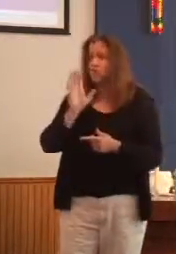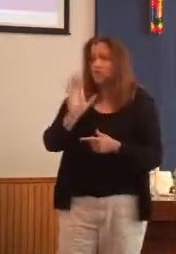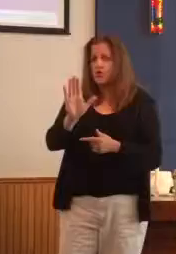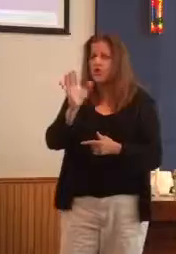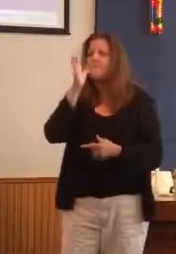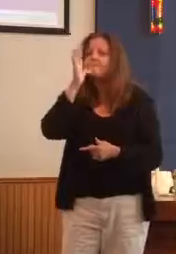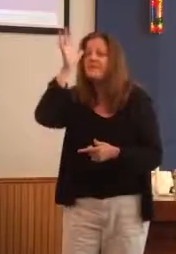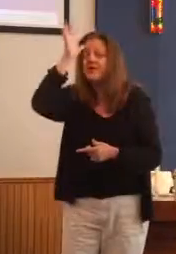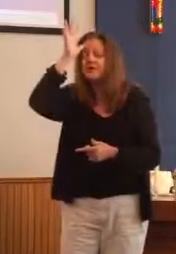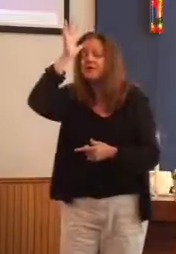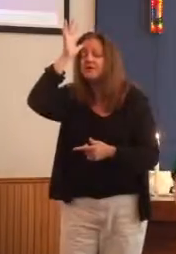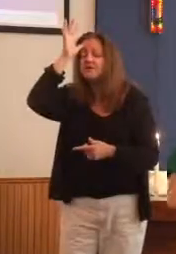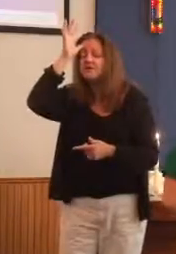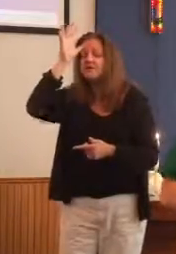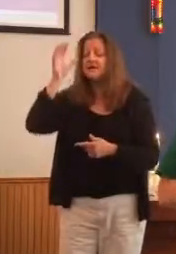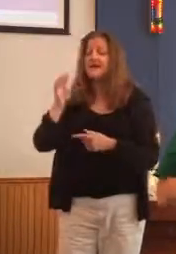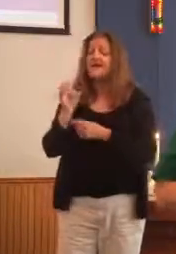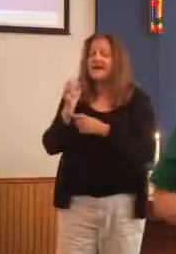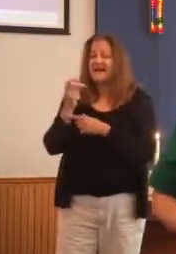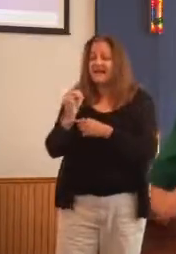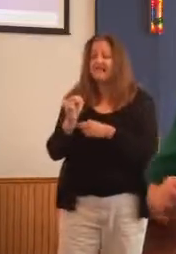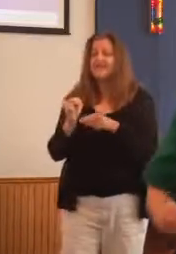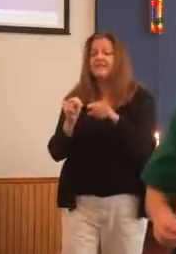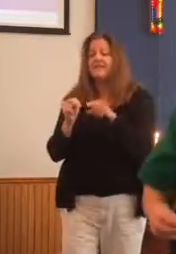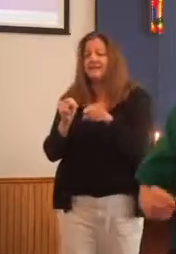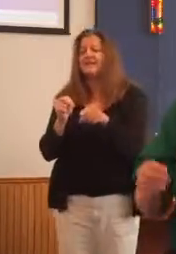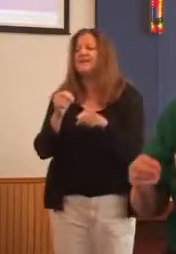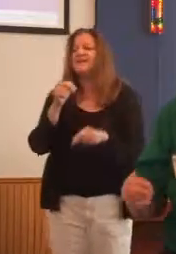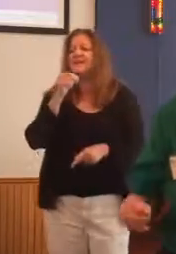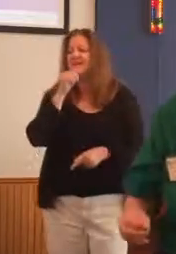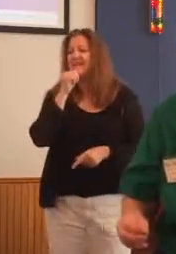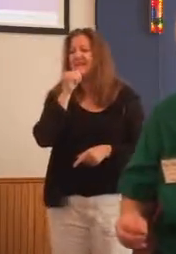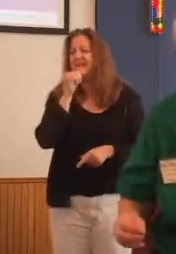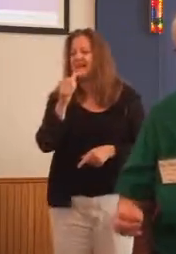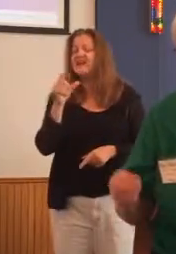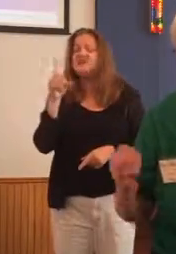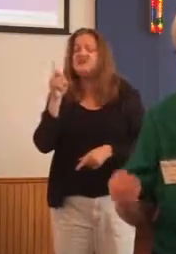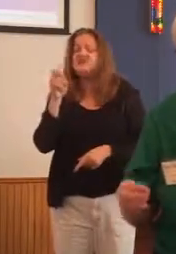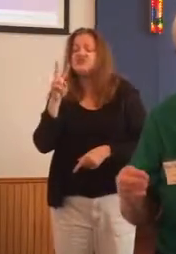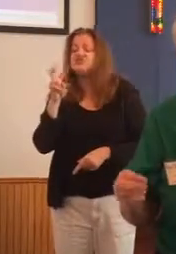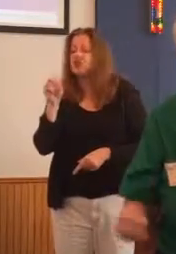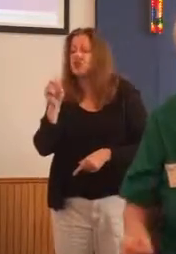when the parents don't really deserve that respect.